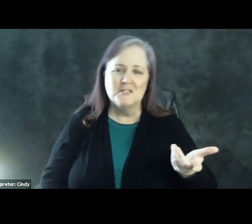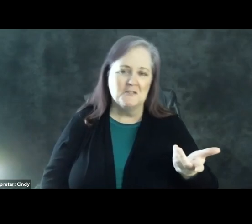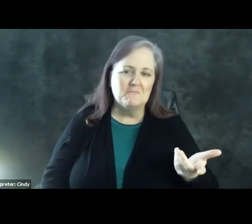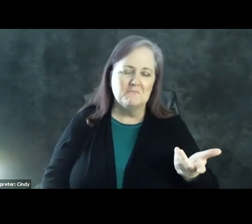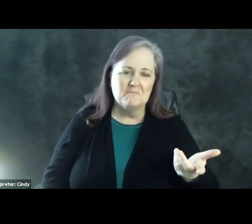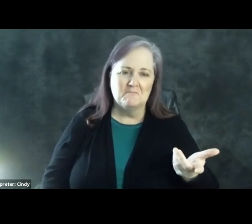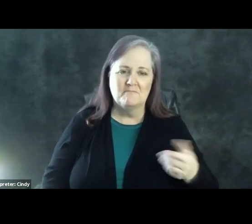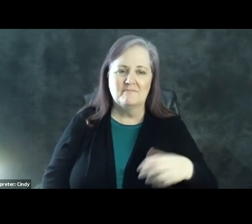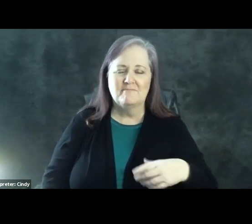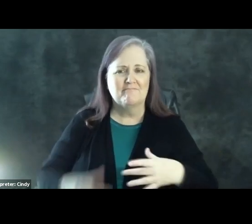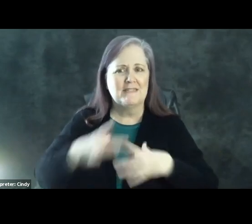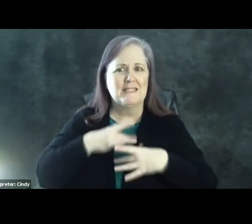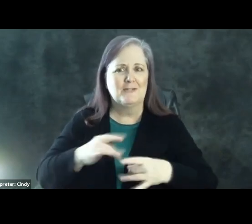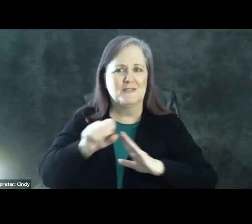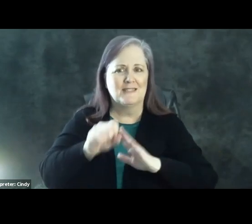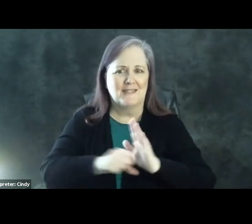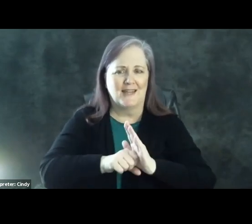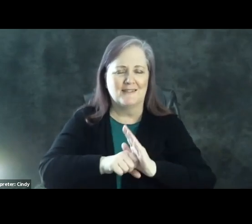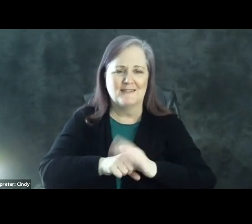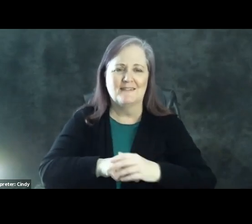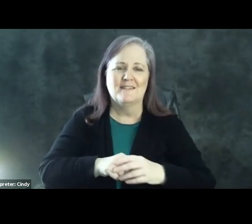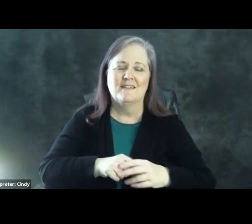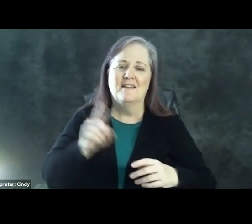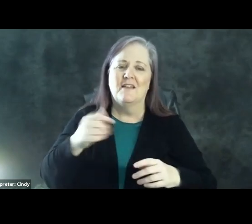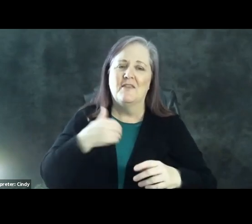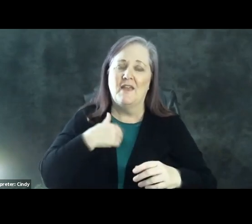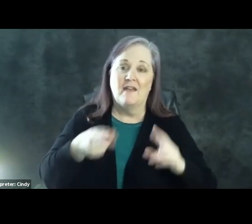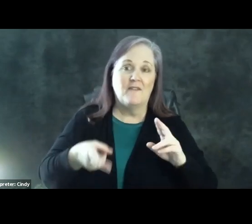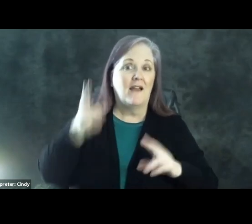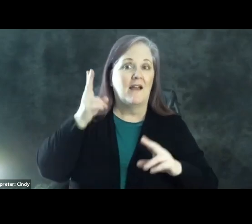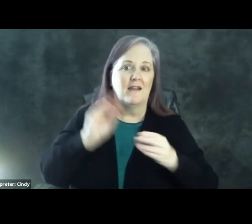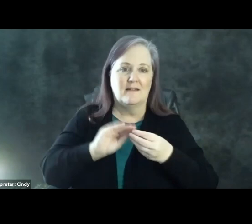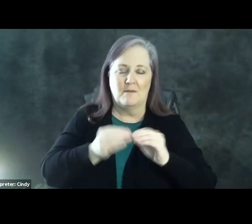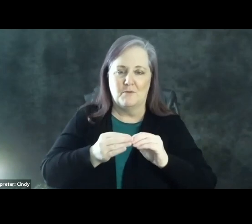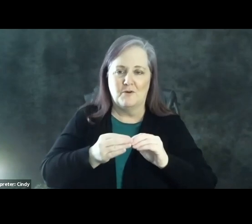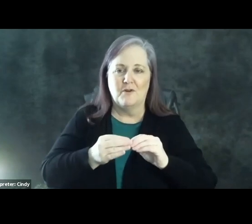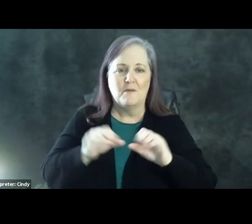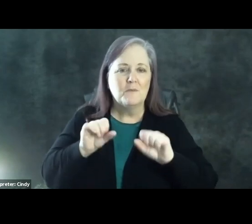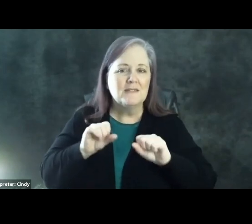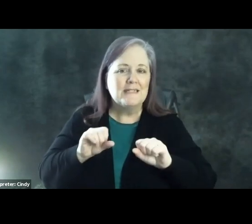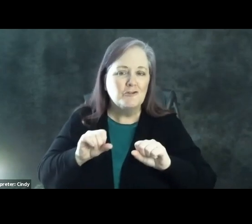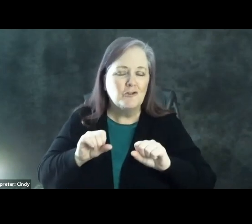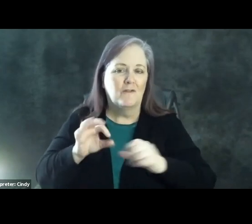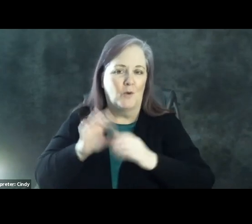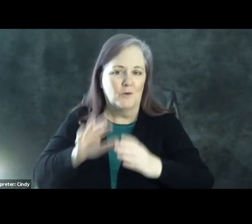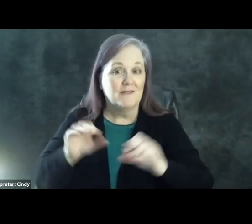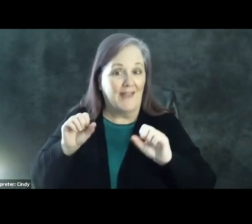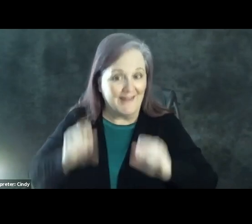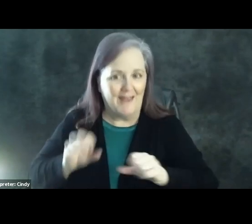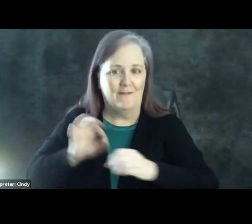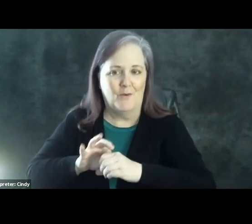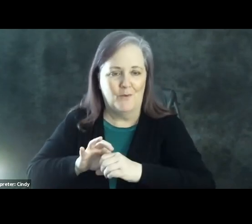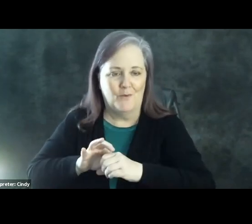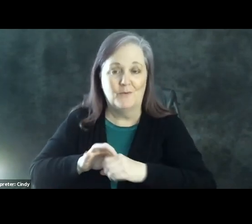those are interesting states to watch because they have a very high number of potential eligible voters. So Texas